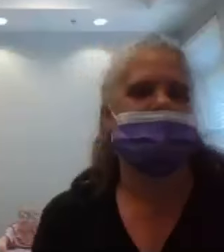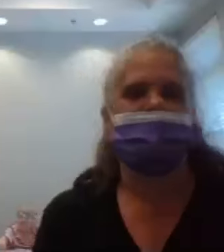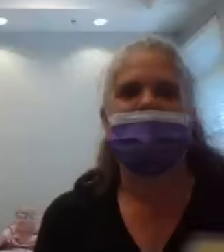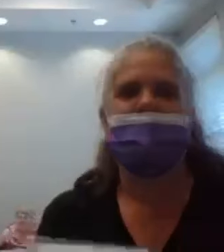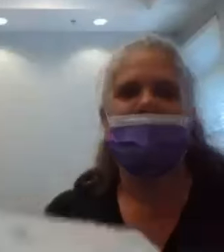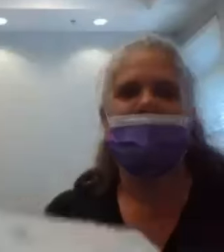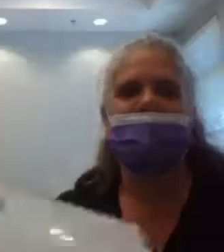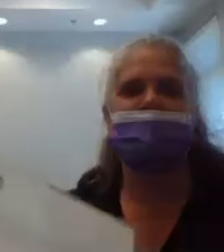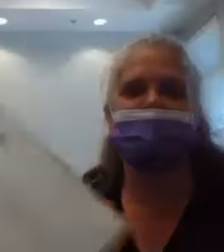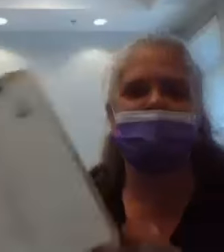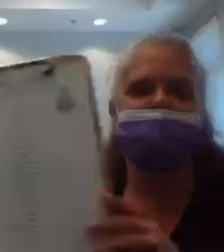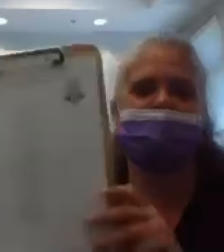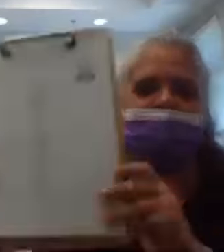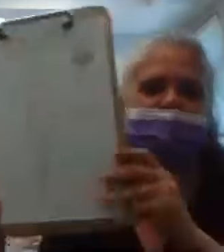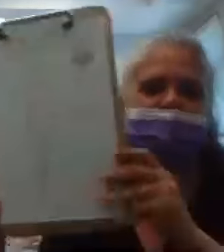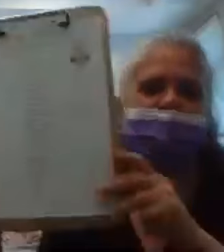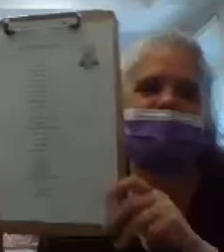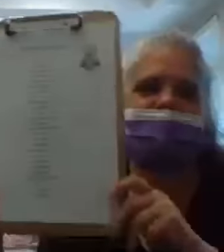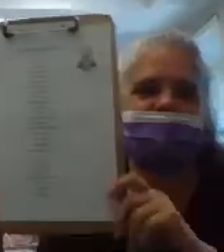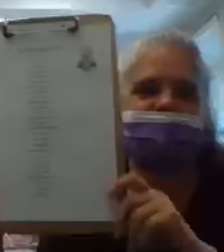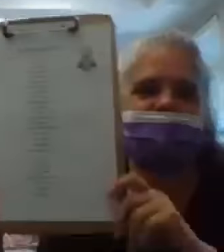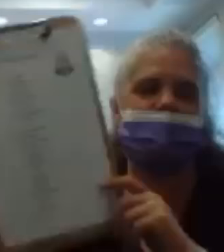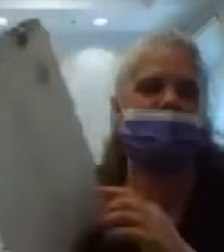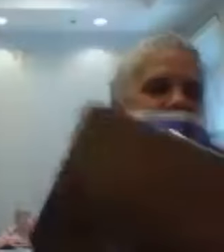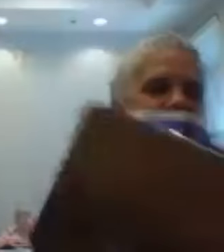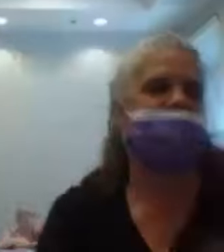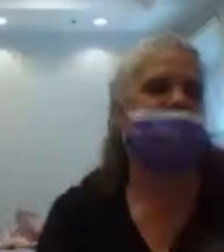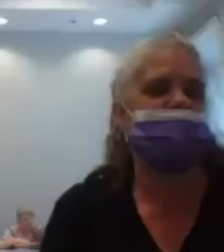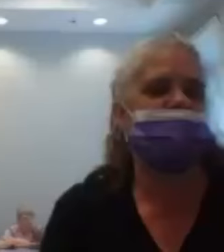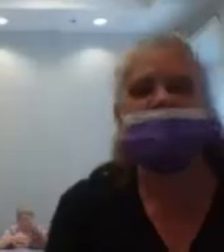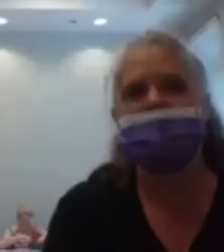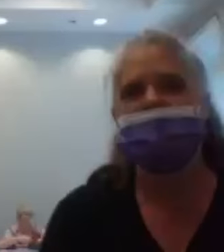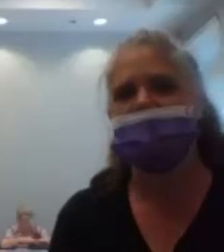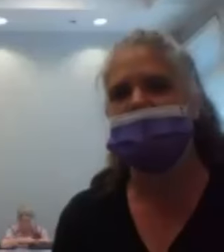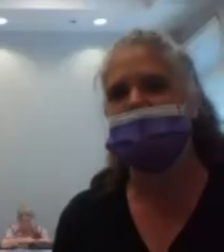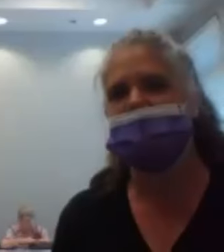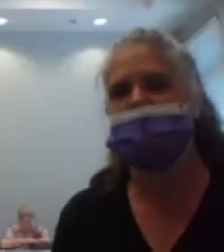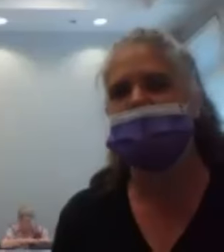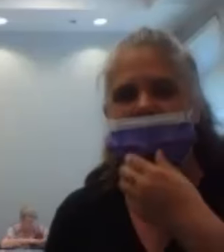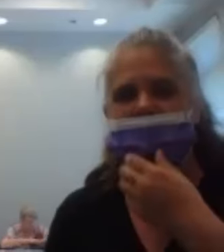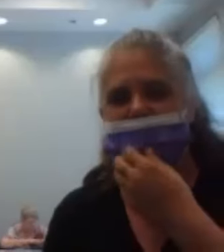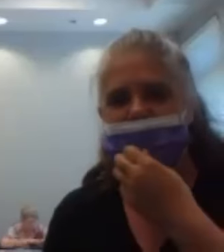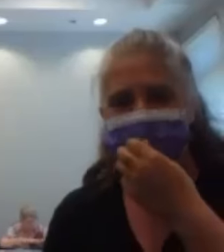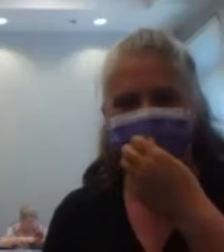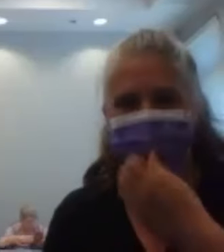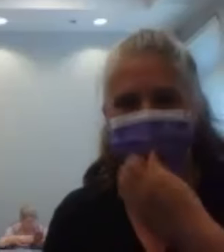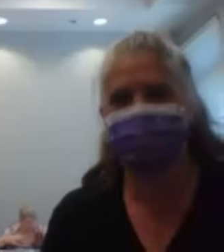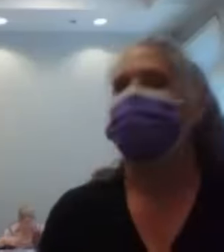I have my assistant, Ms. Megan, next to me.